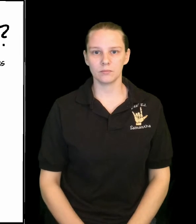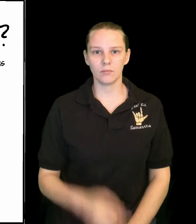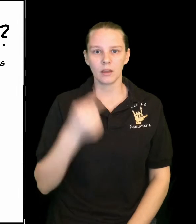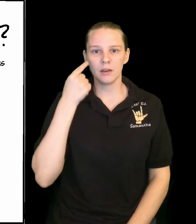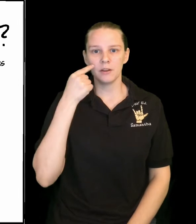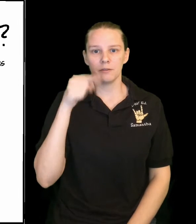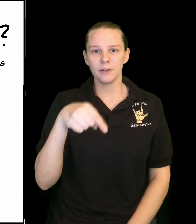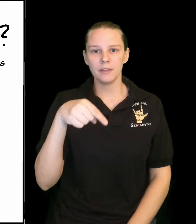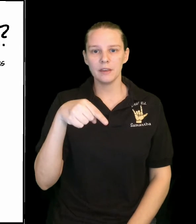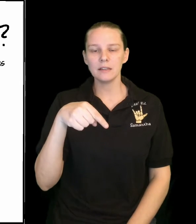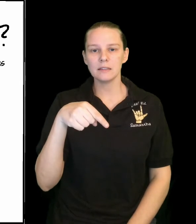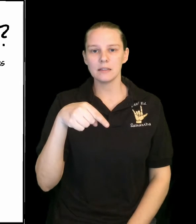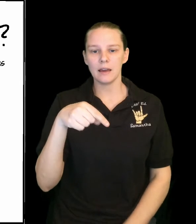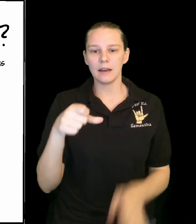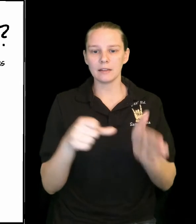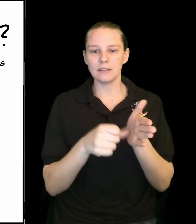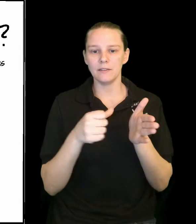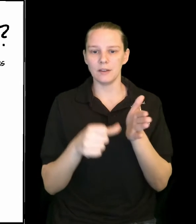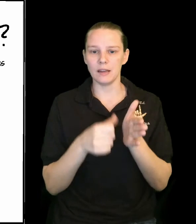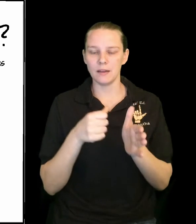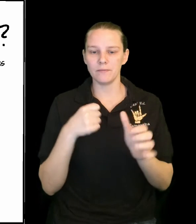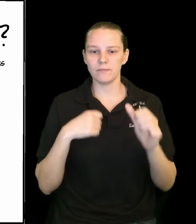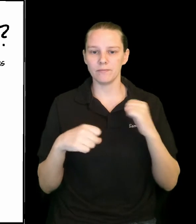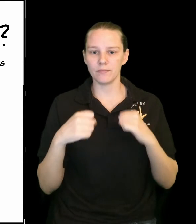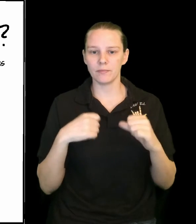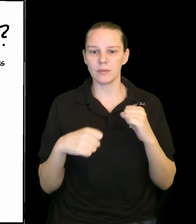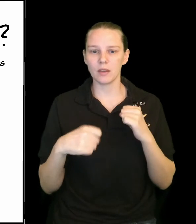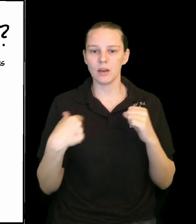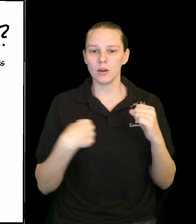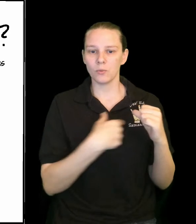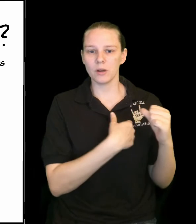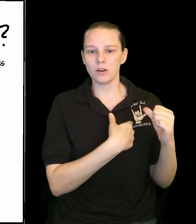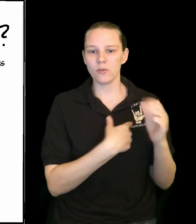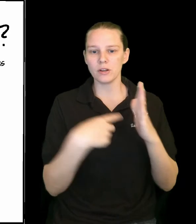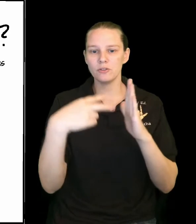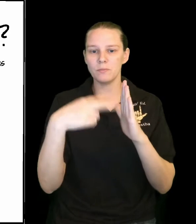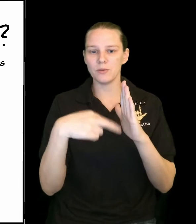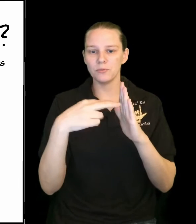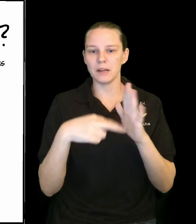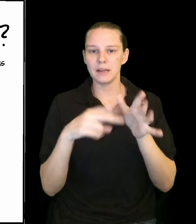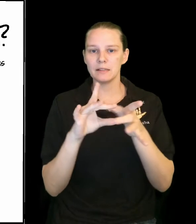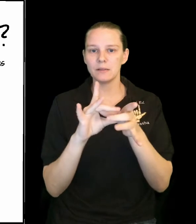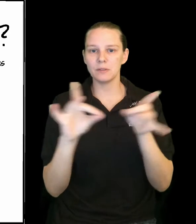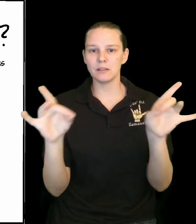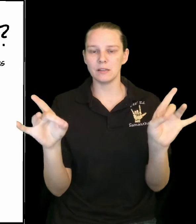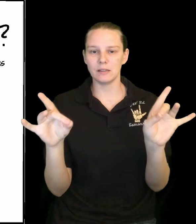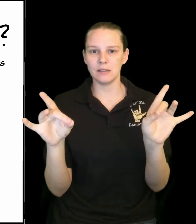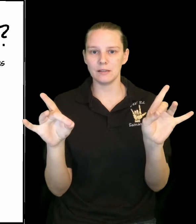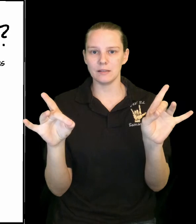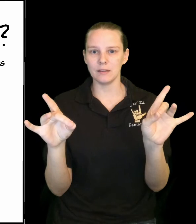For this activity, we are going to be reading some sentences